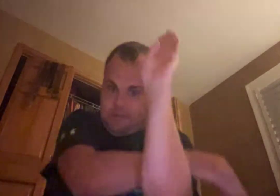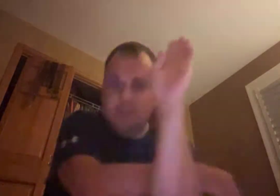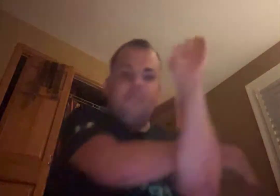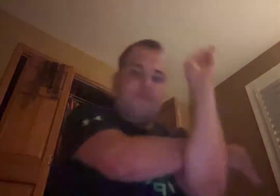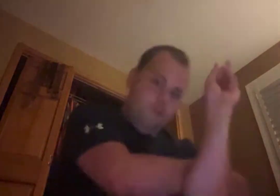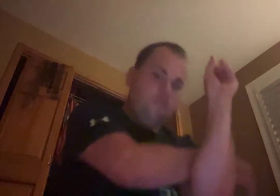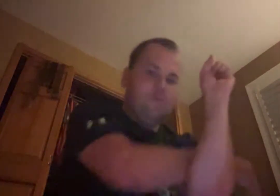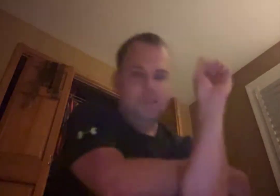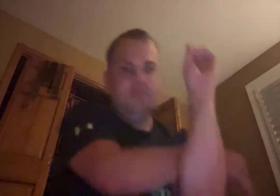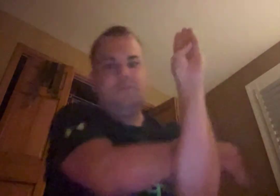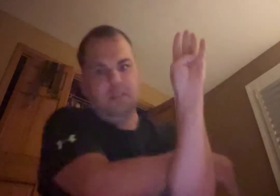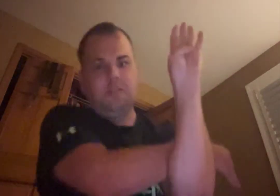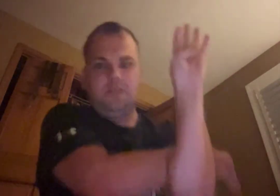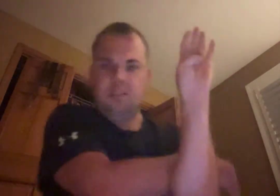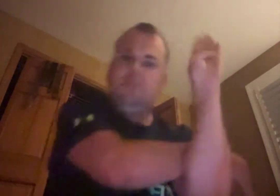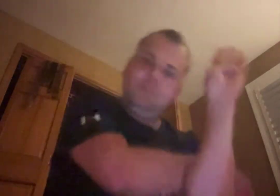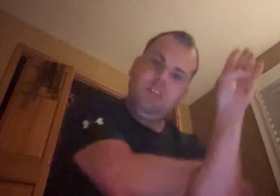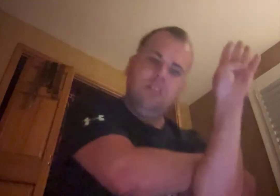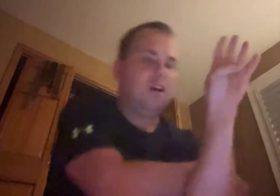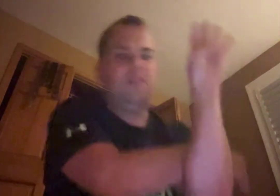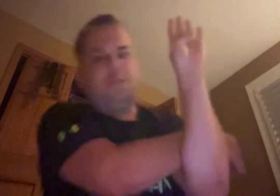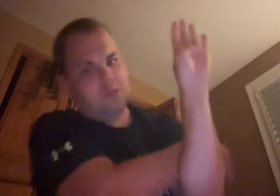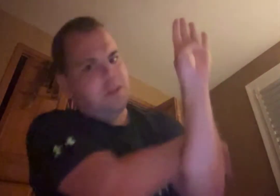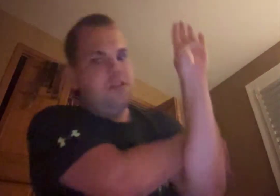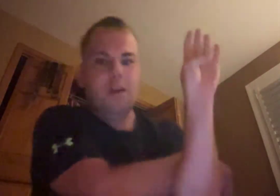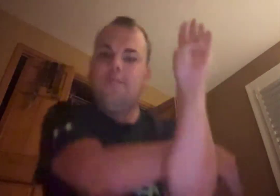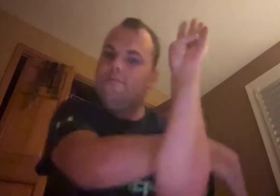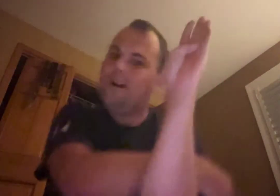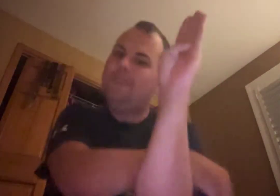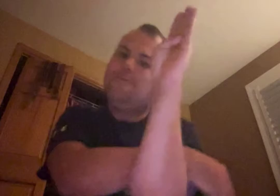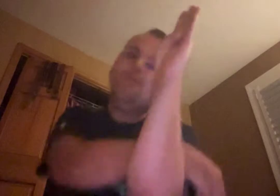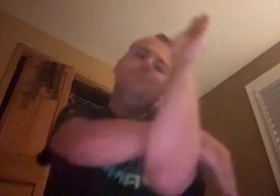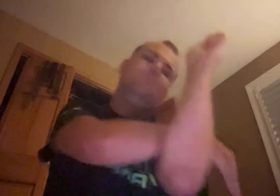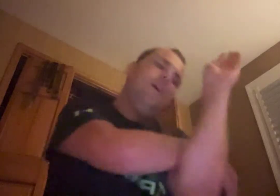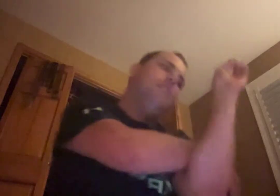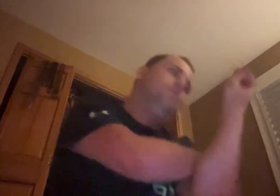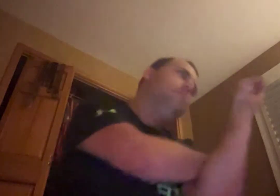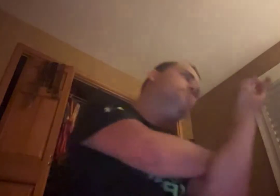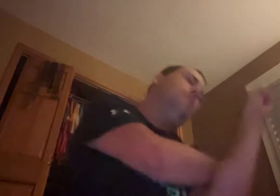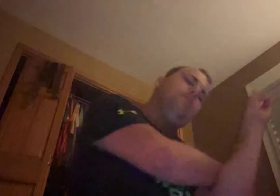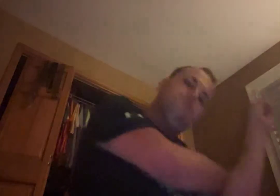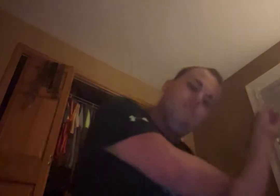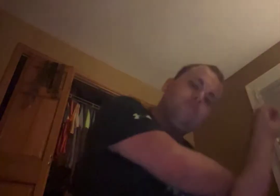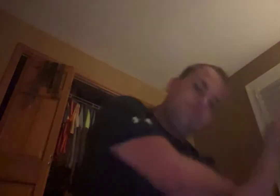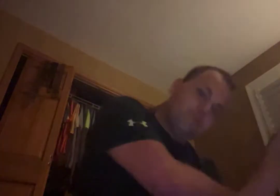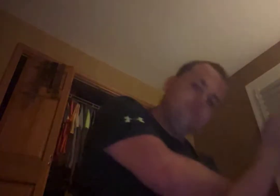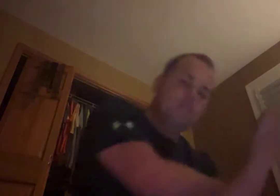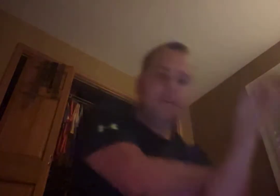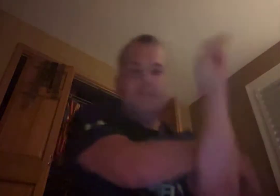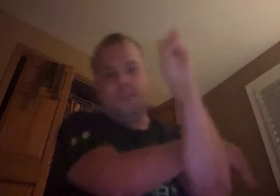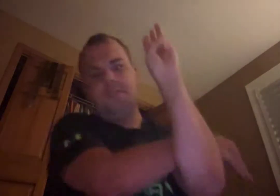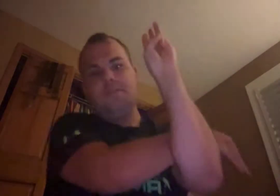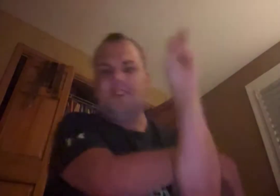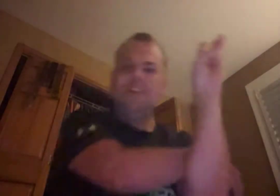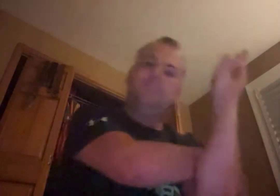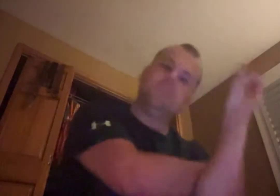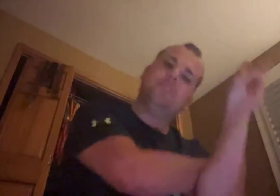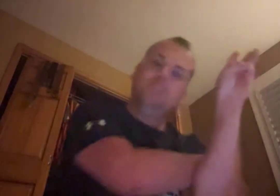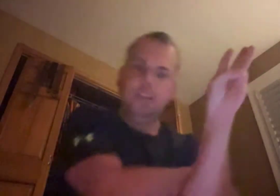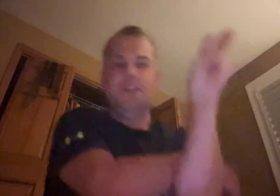Four little chickadees sitting on a tree One flew away and then there were three Chickadee, chickadee,